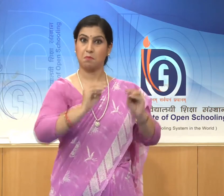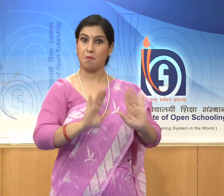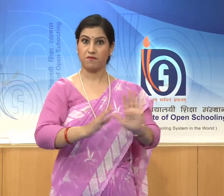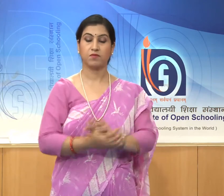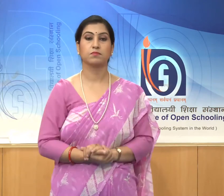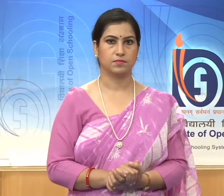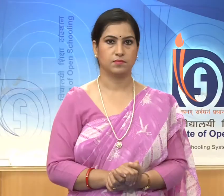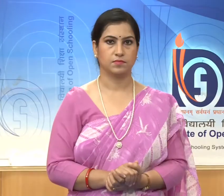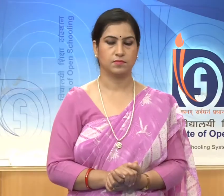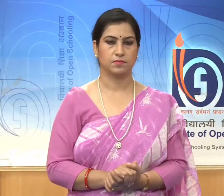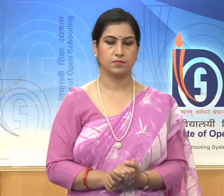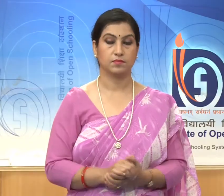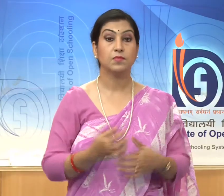But at the same time,